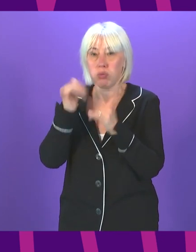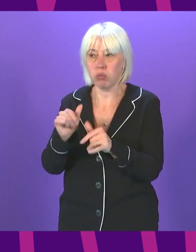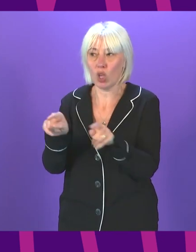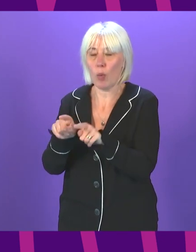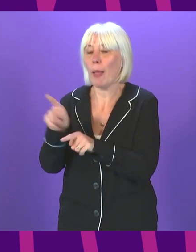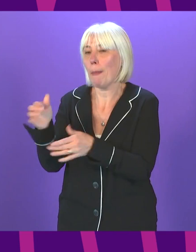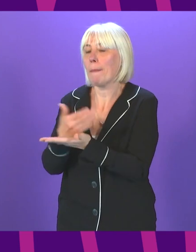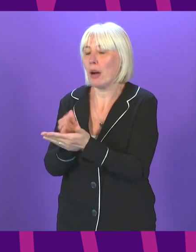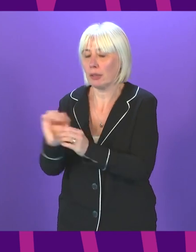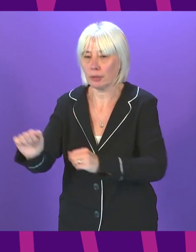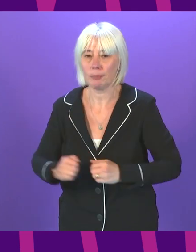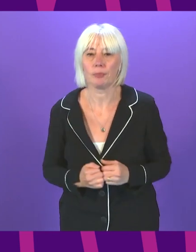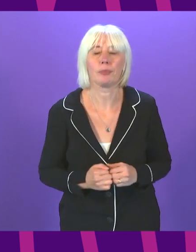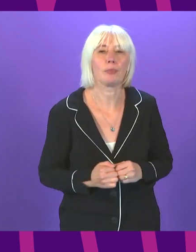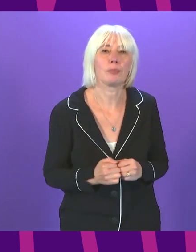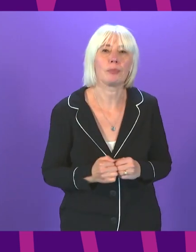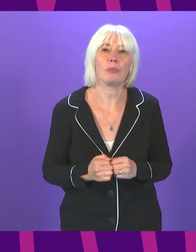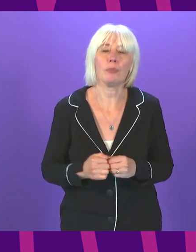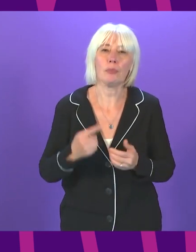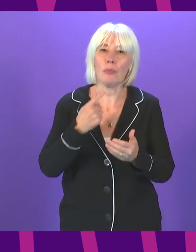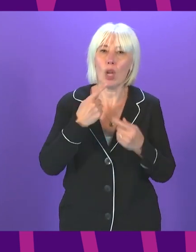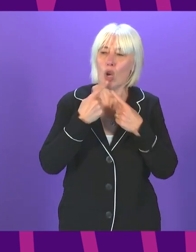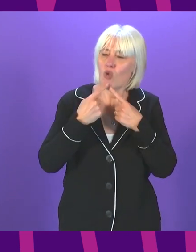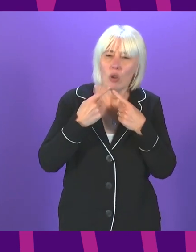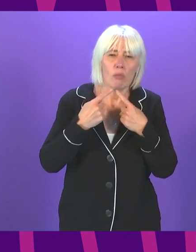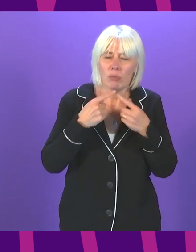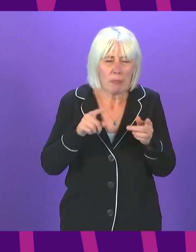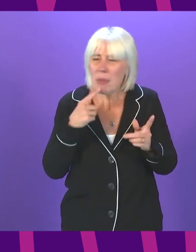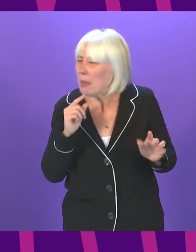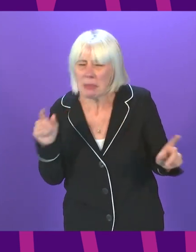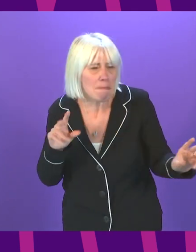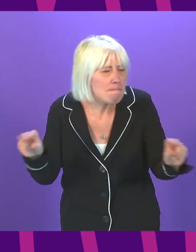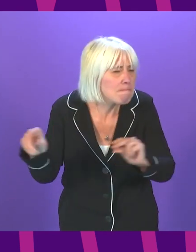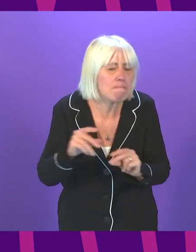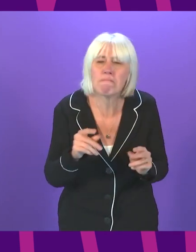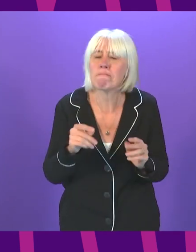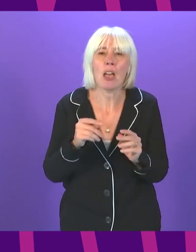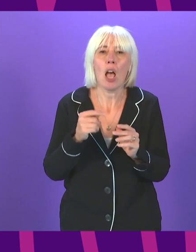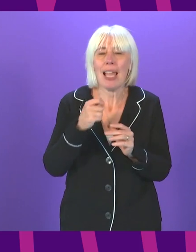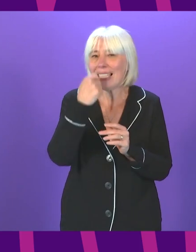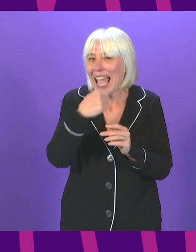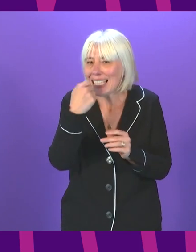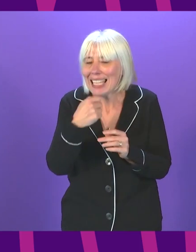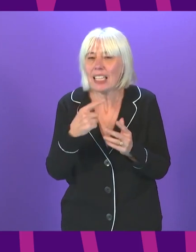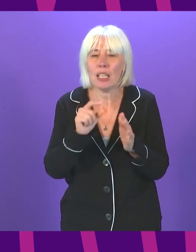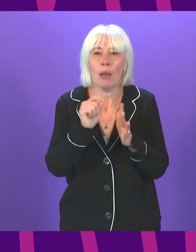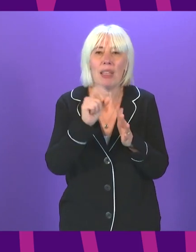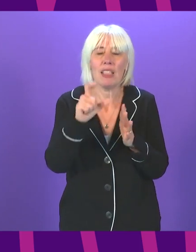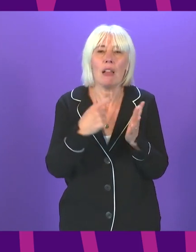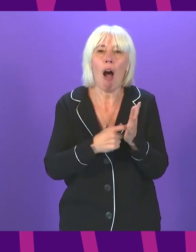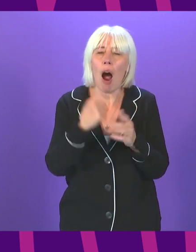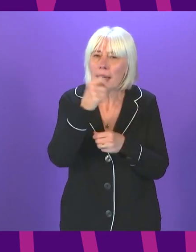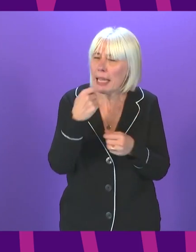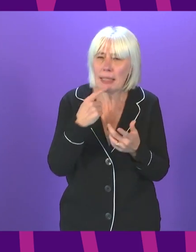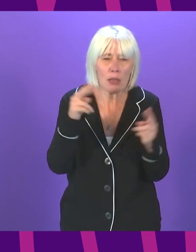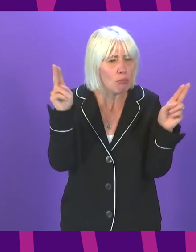the First Minister. Reports have been circulating about a shortage of testing kits in the working PCR testing centre in Greenock, in addition to people who